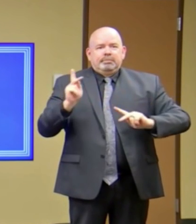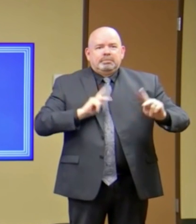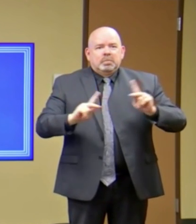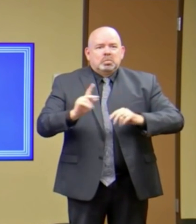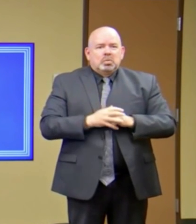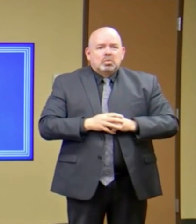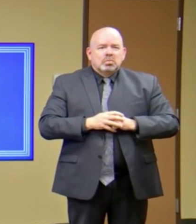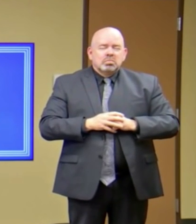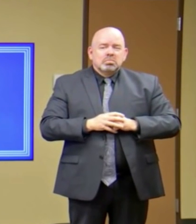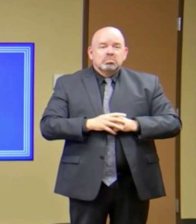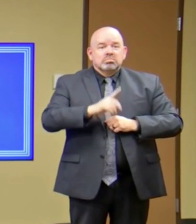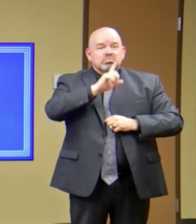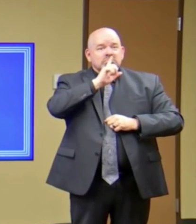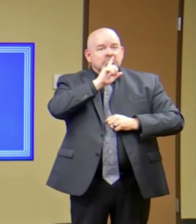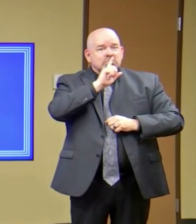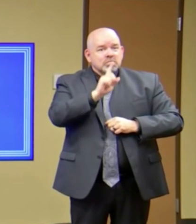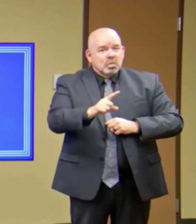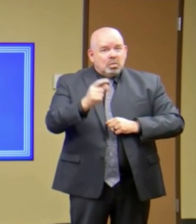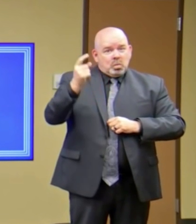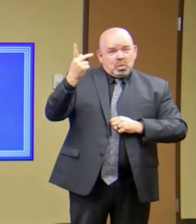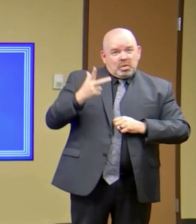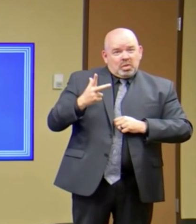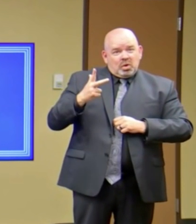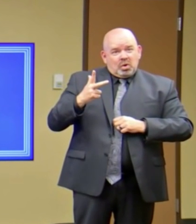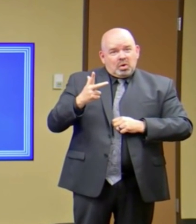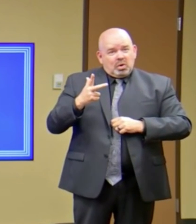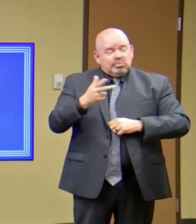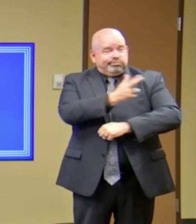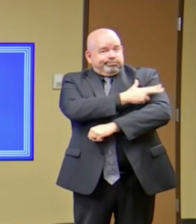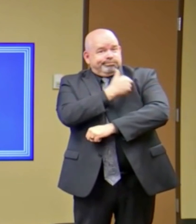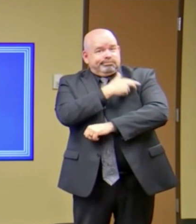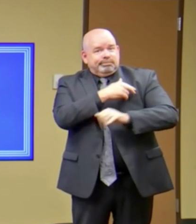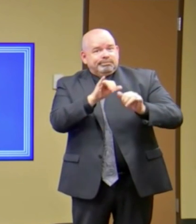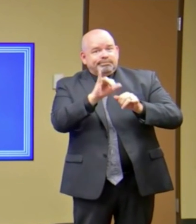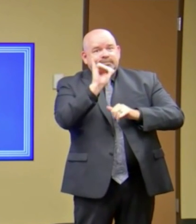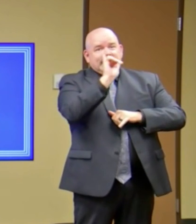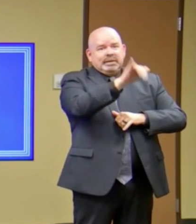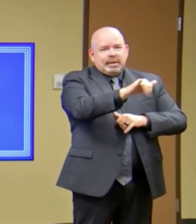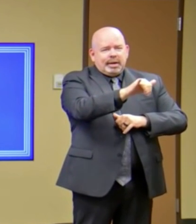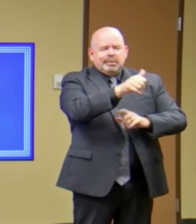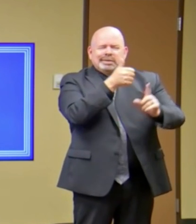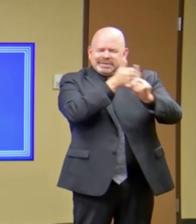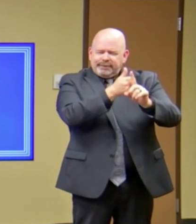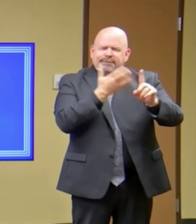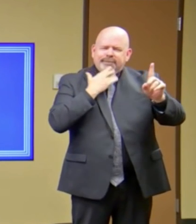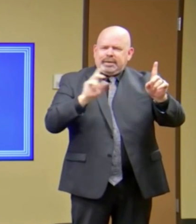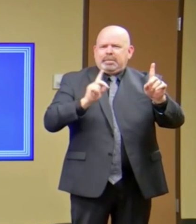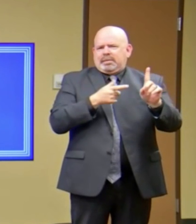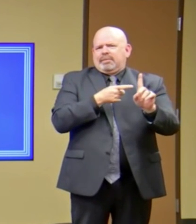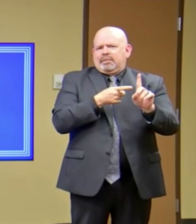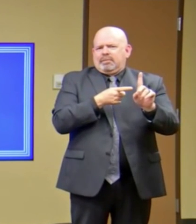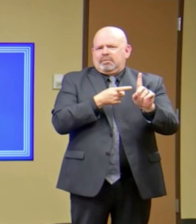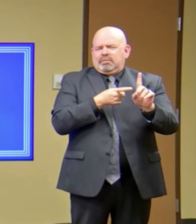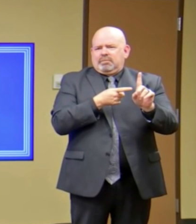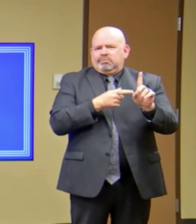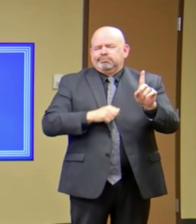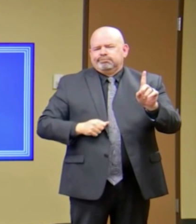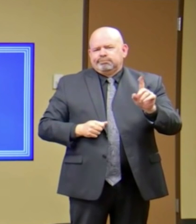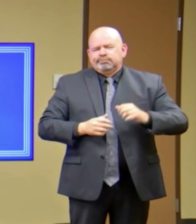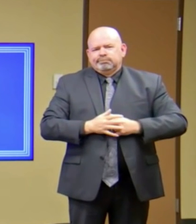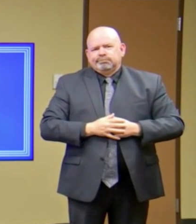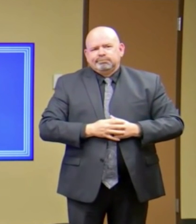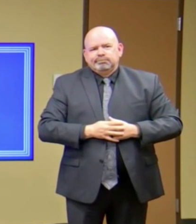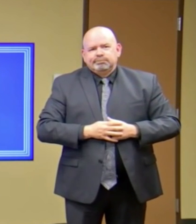of the folks requiring hospitalization have diabetes, okay? So if you're over 60, particularly if you're over